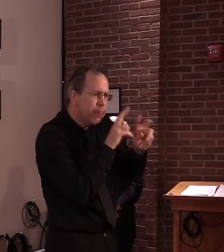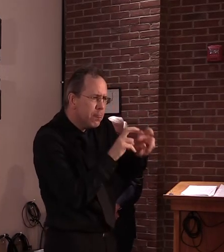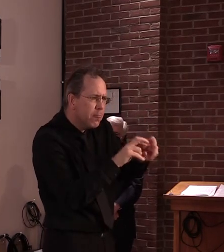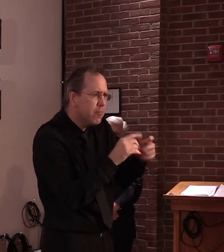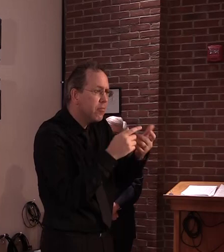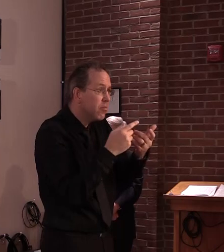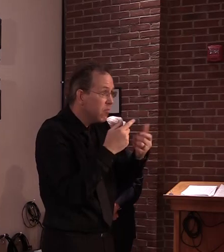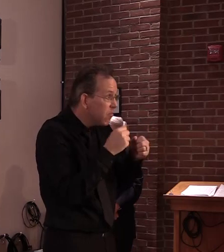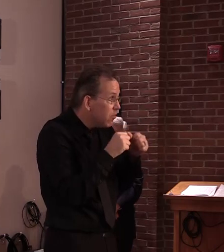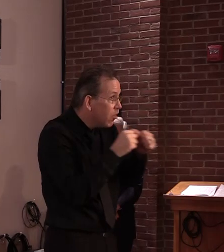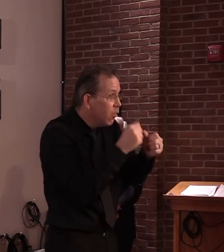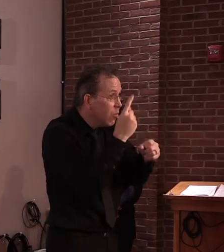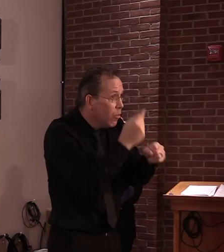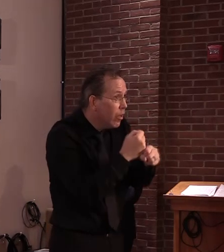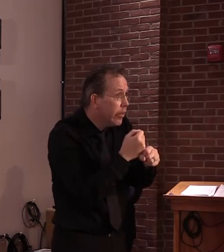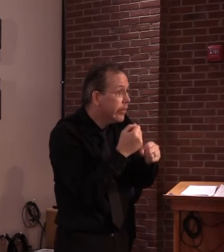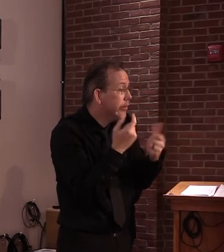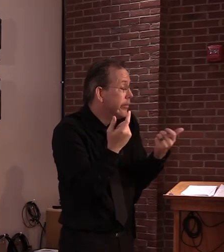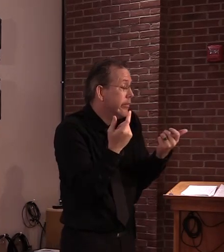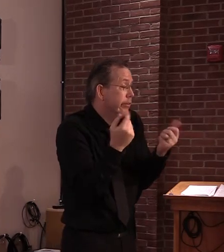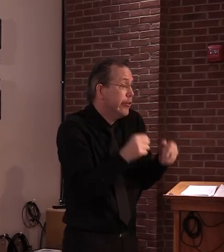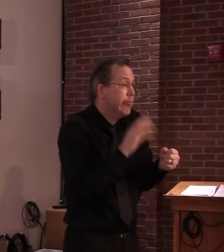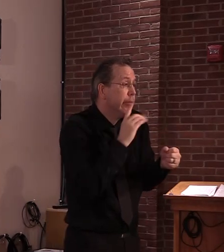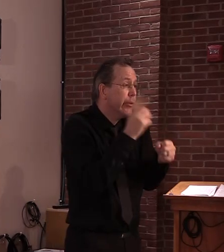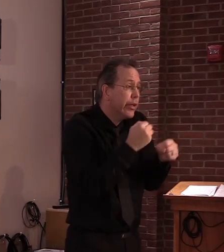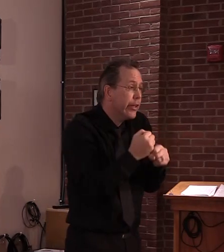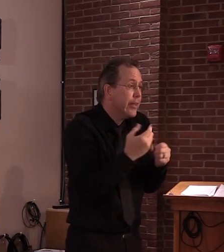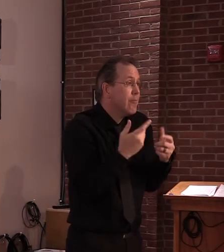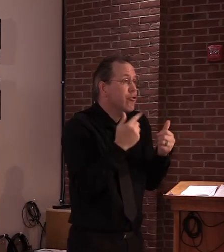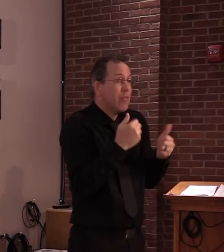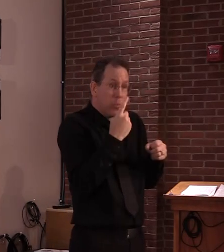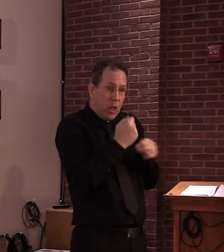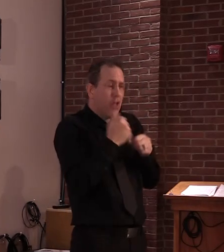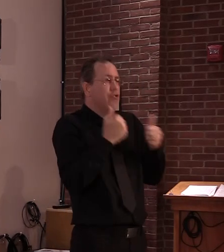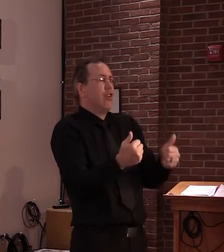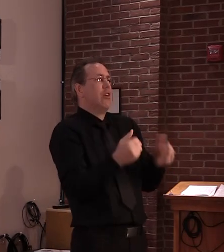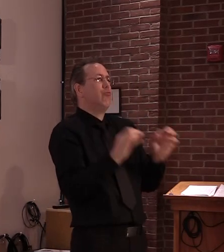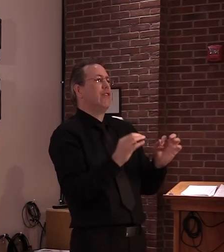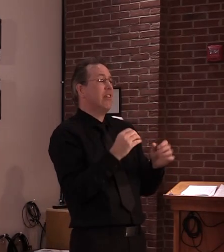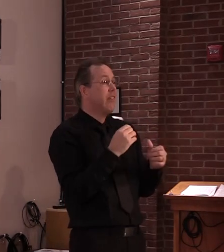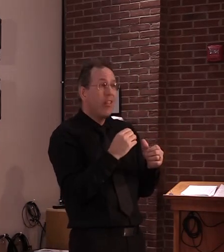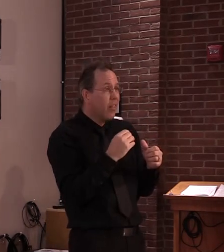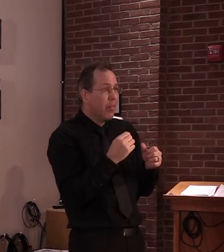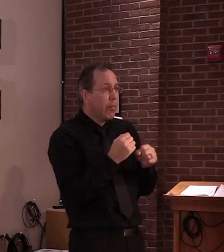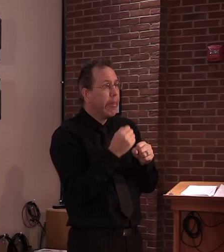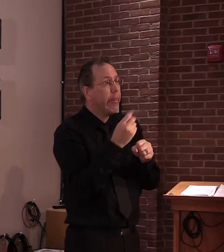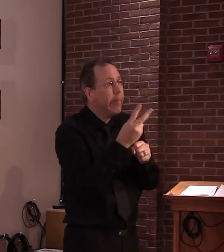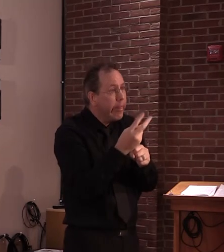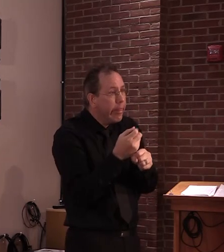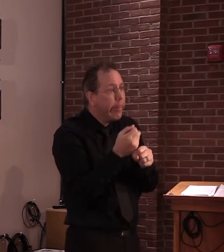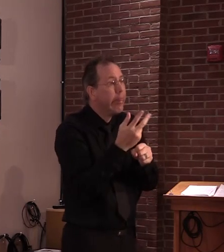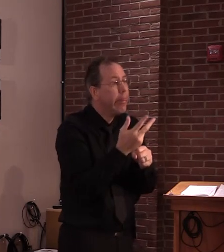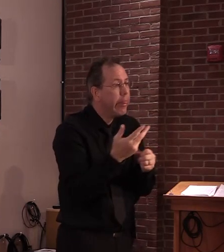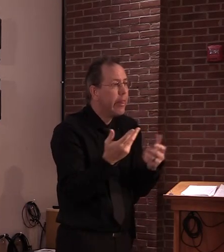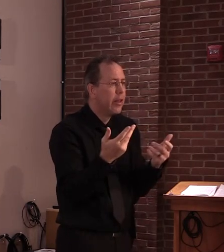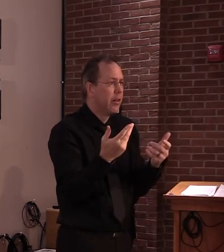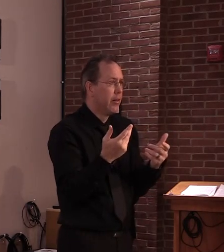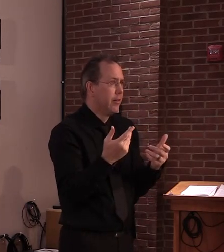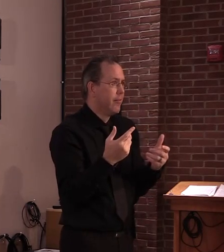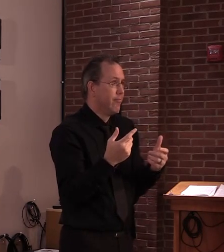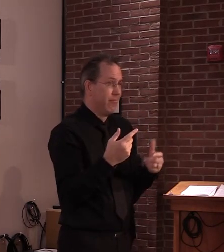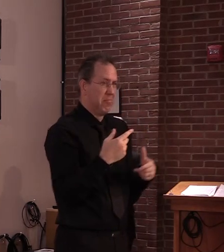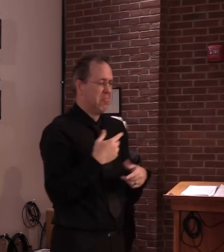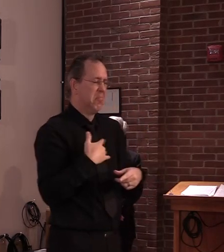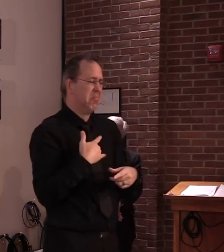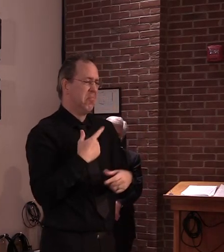while it would be wonderful, it really wouldn't be that plausible to me. It would be in the couple-year